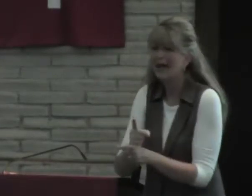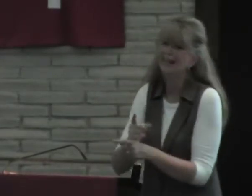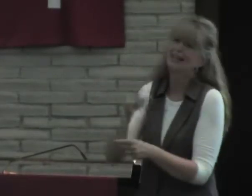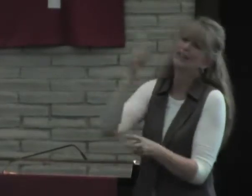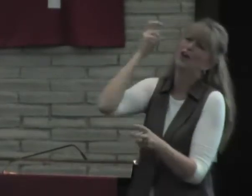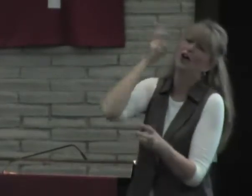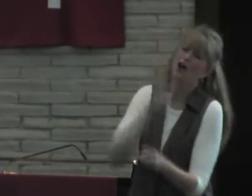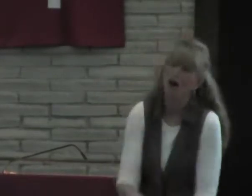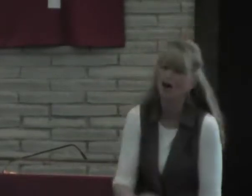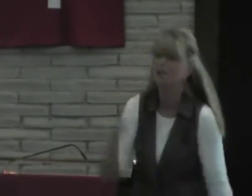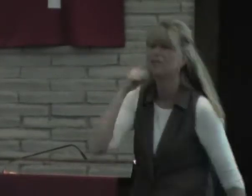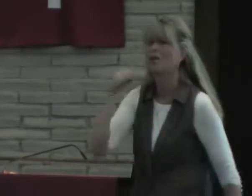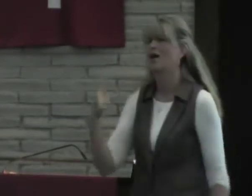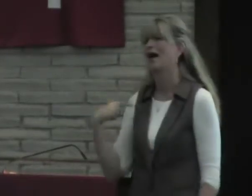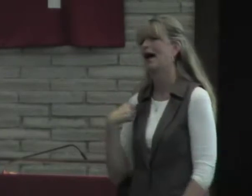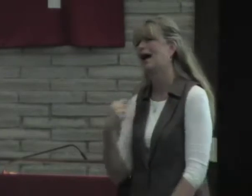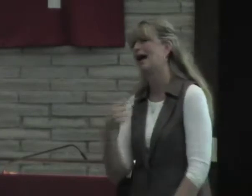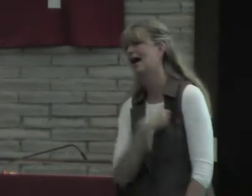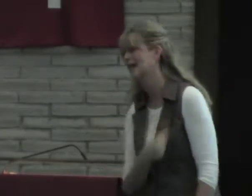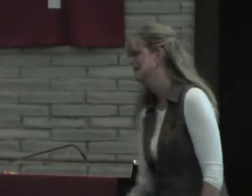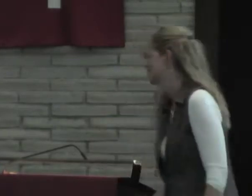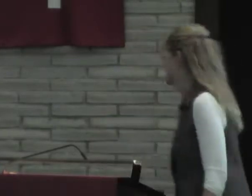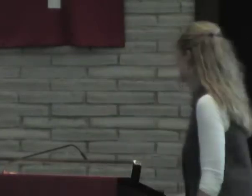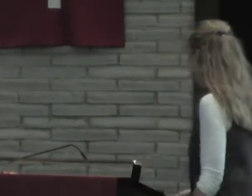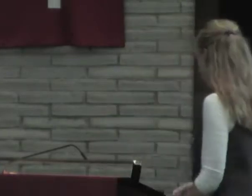sometimes, right? It's hard. It's hard for us.